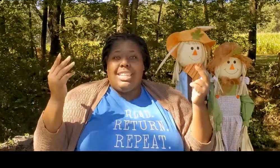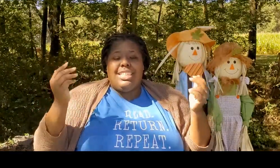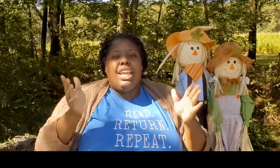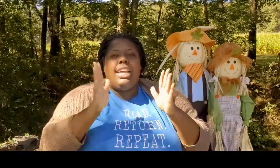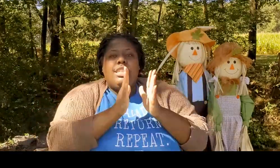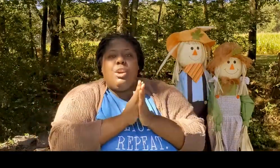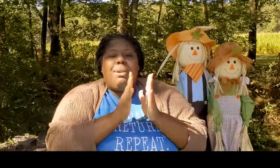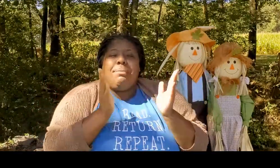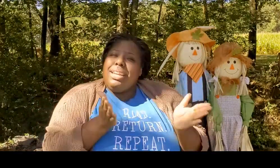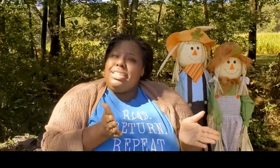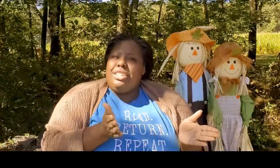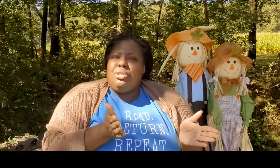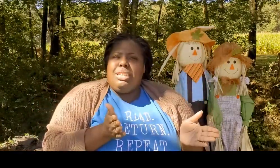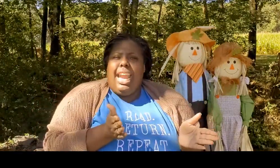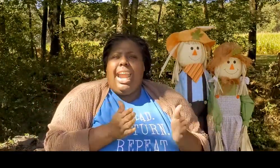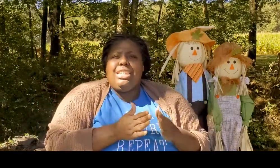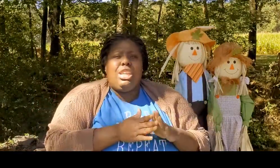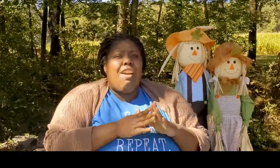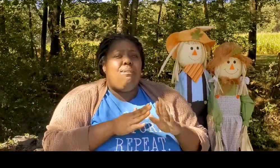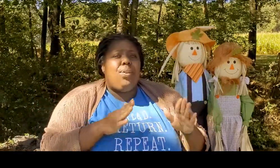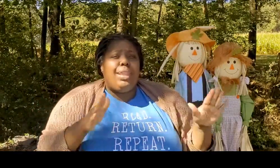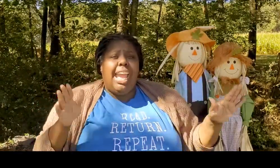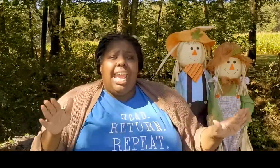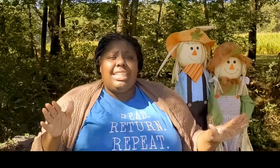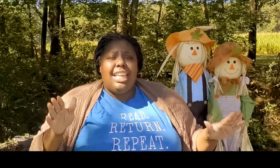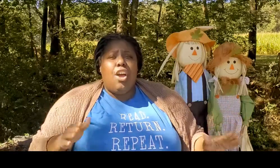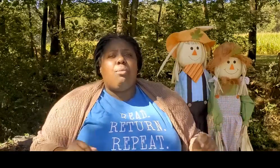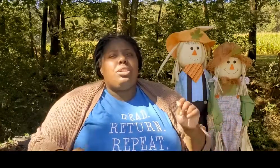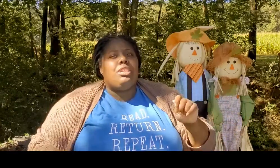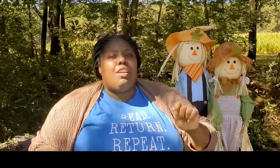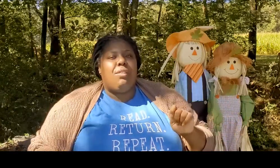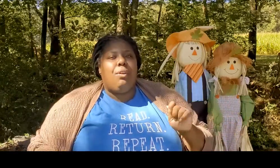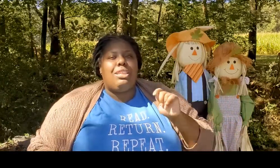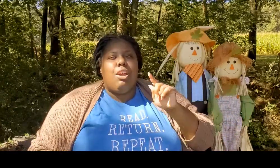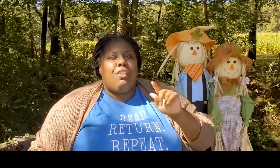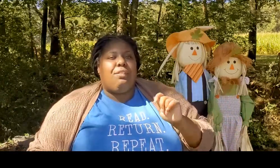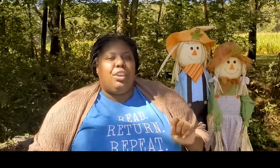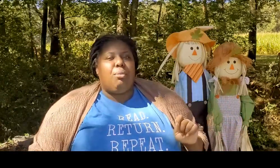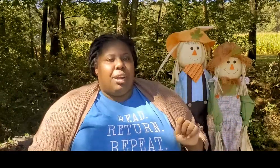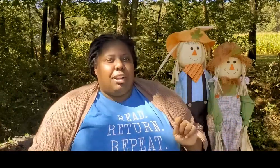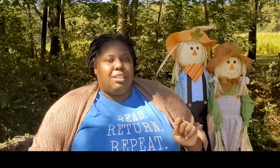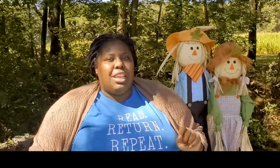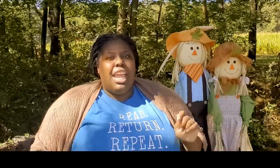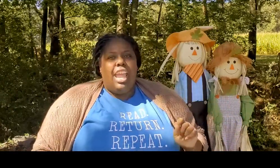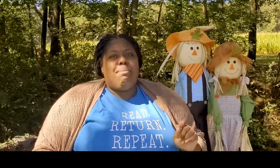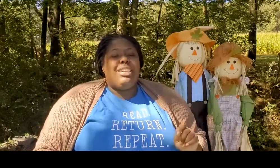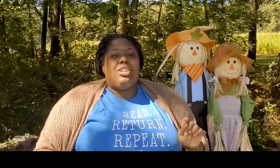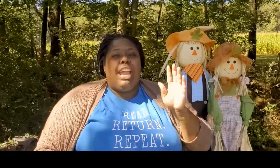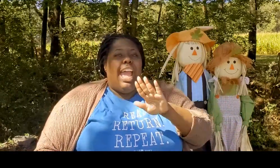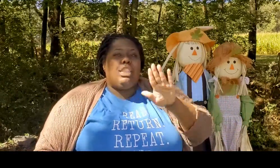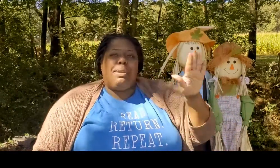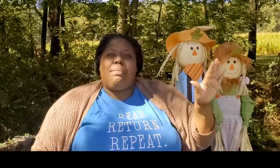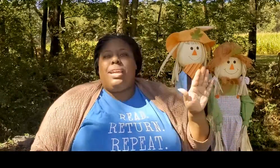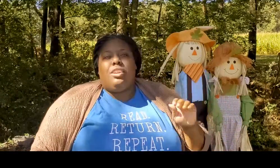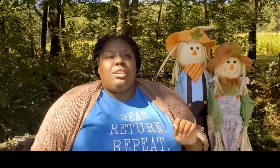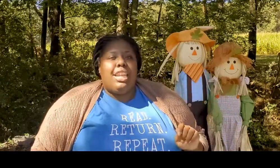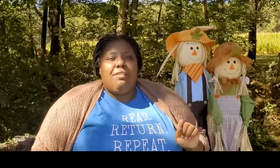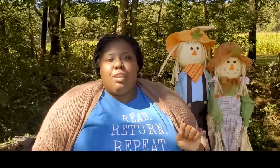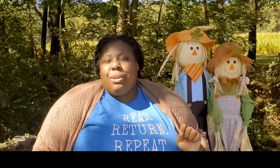So what I'm going to teach you today is not fully ASL. We're just going to focus on a few words, and be sure to ask people in your Deaf community